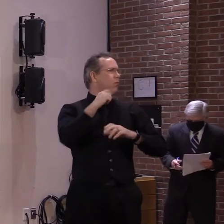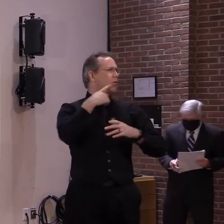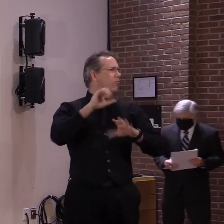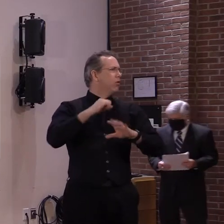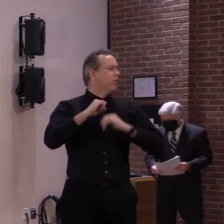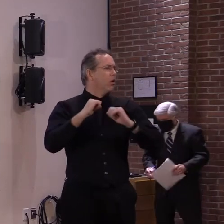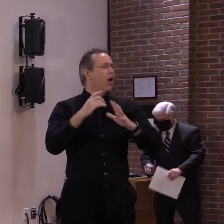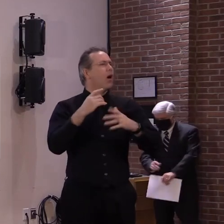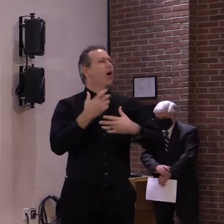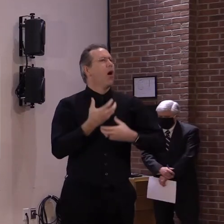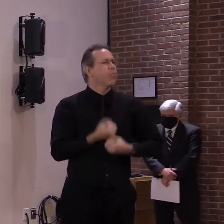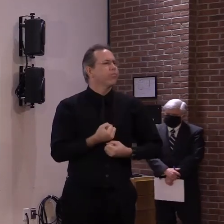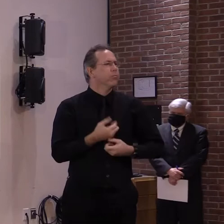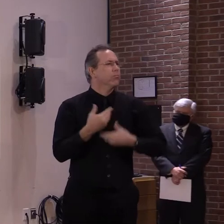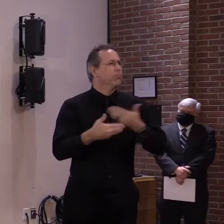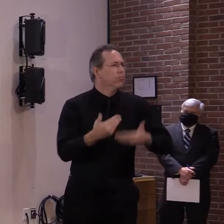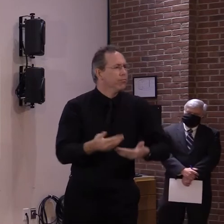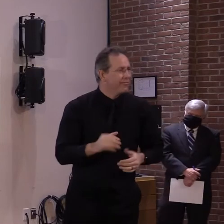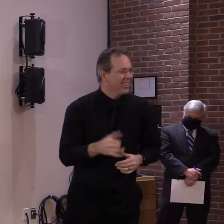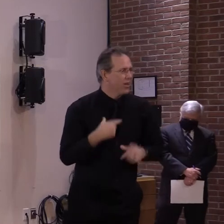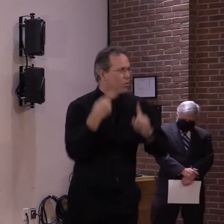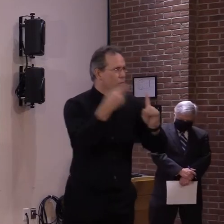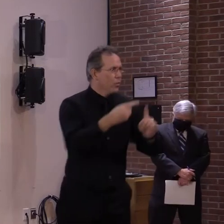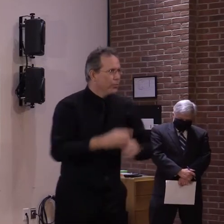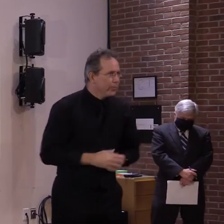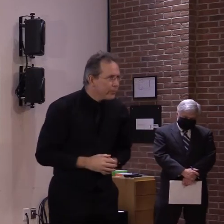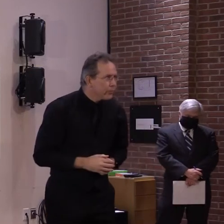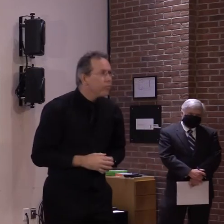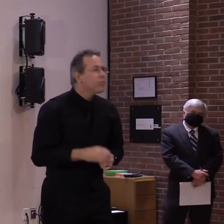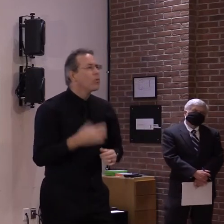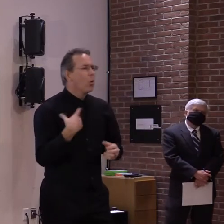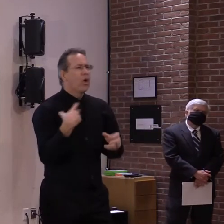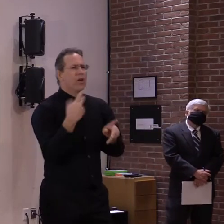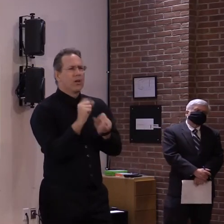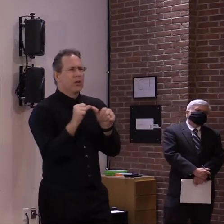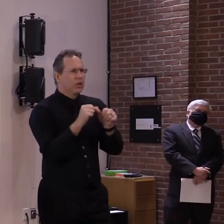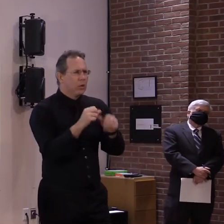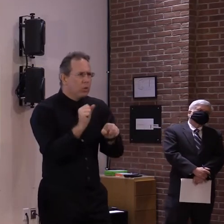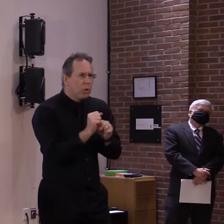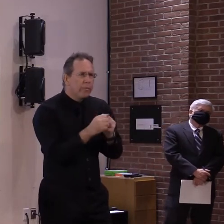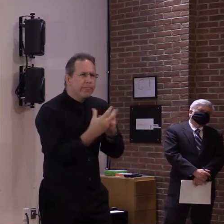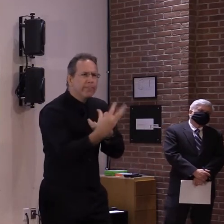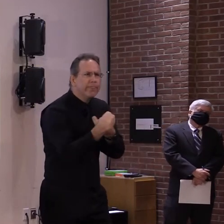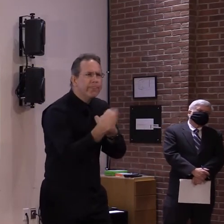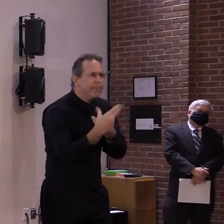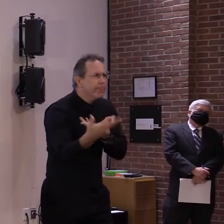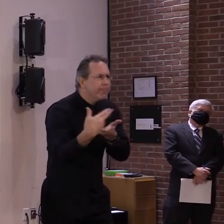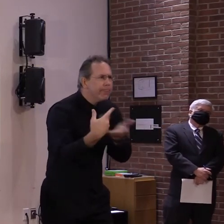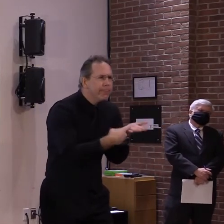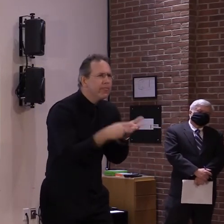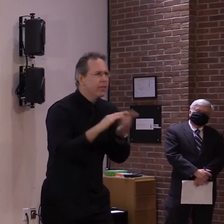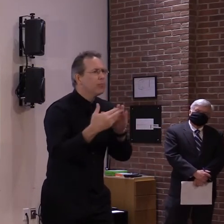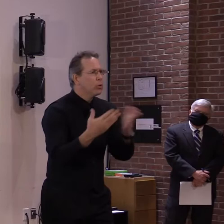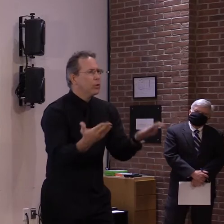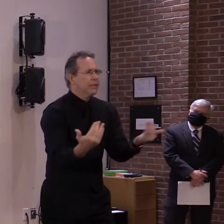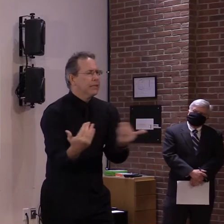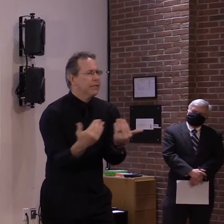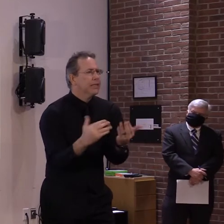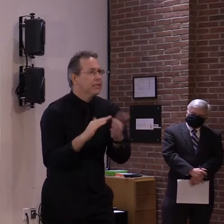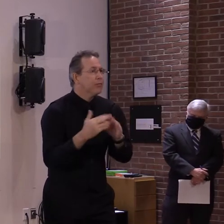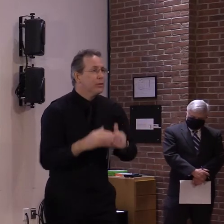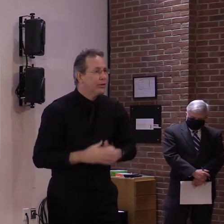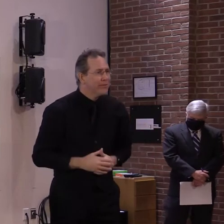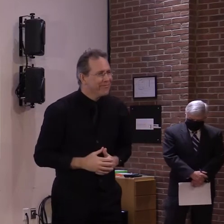talked about, make sure that we're engaging the members of their community who are eligible in that way. And if it even